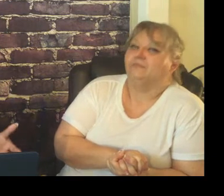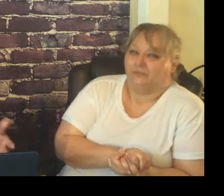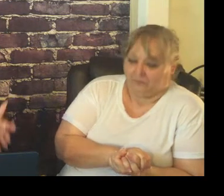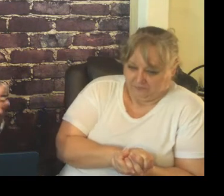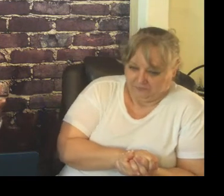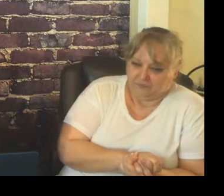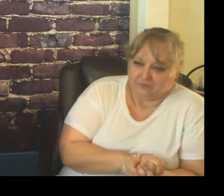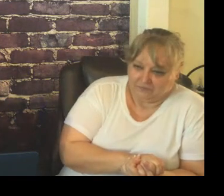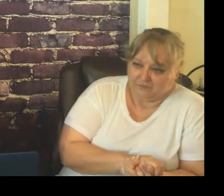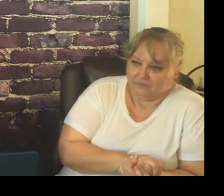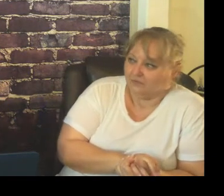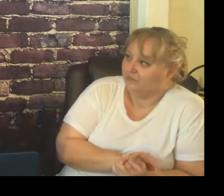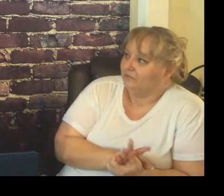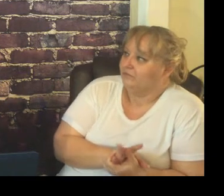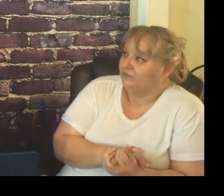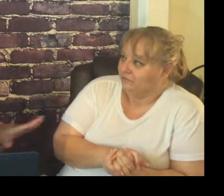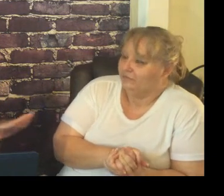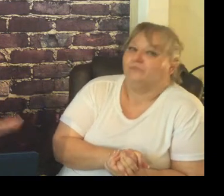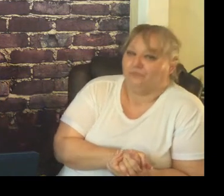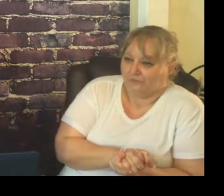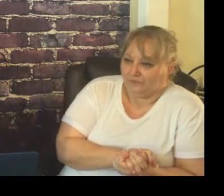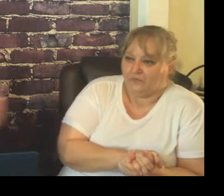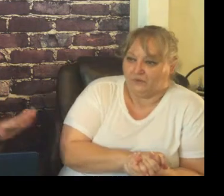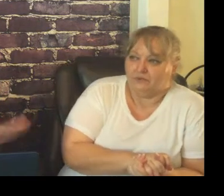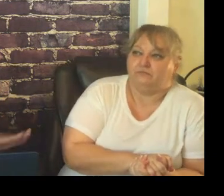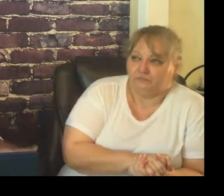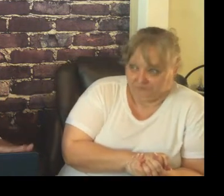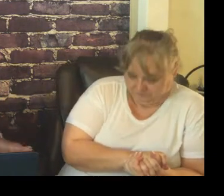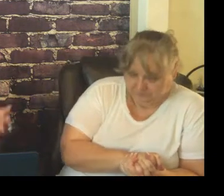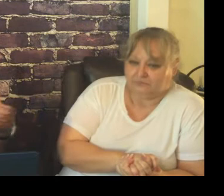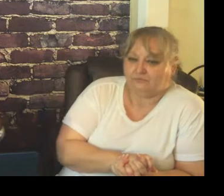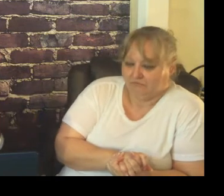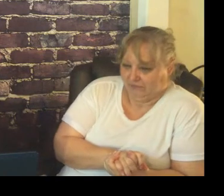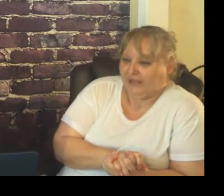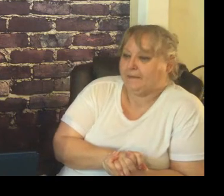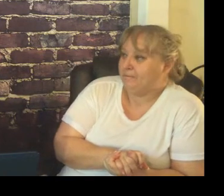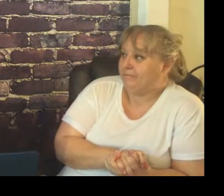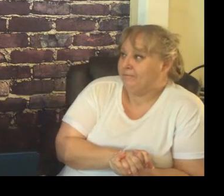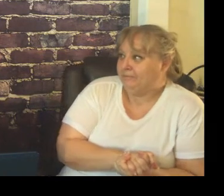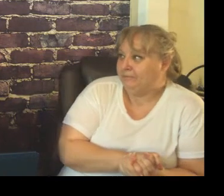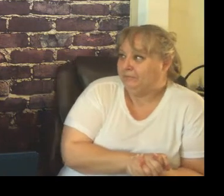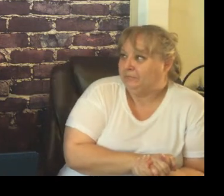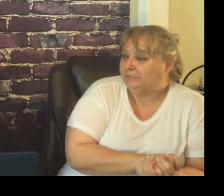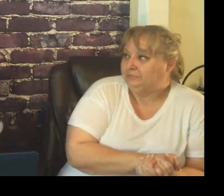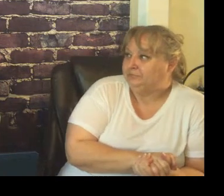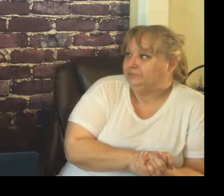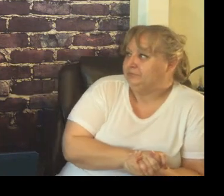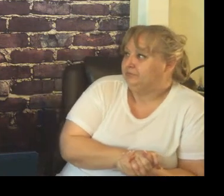so we want to make sure that everything is the way it's supposed to be so we can get everything we want to get so that that is